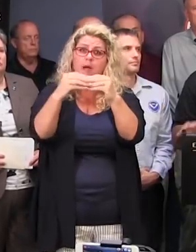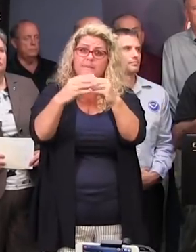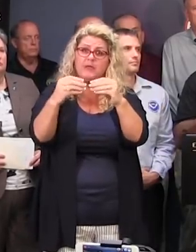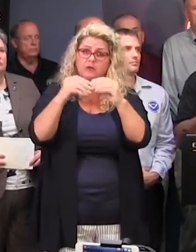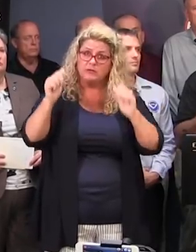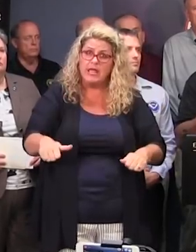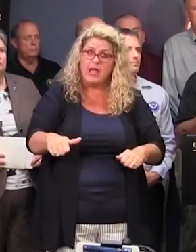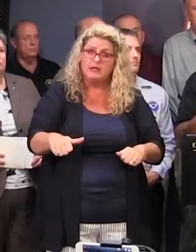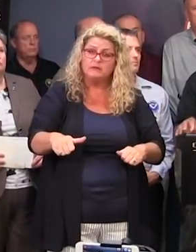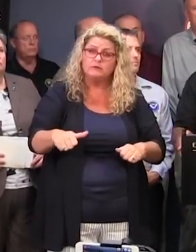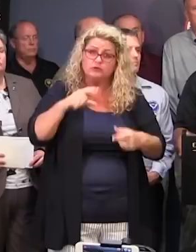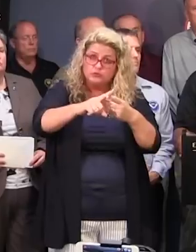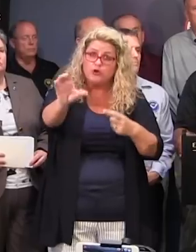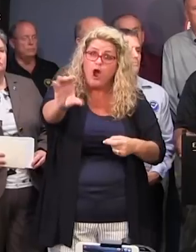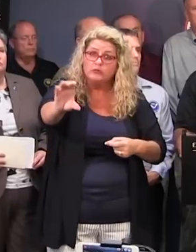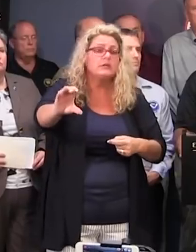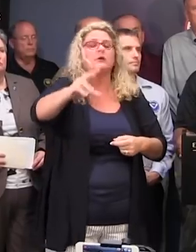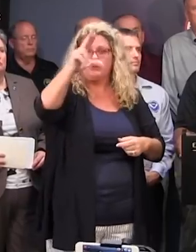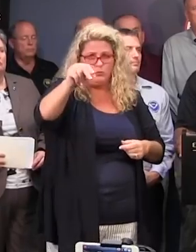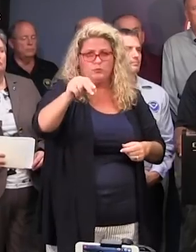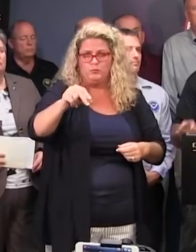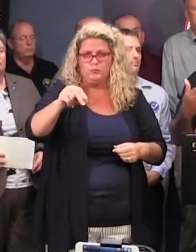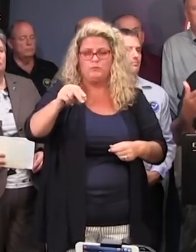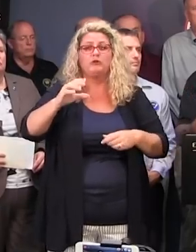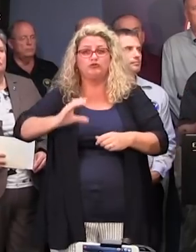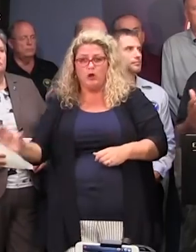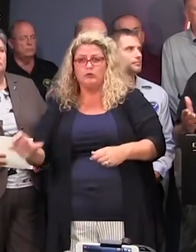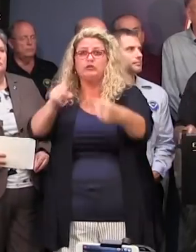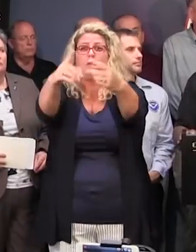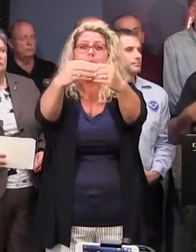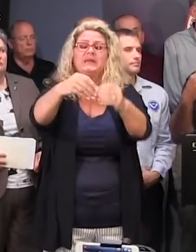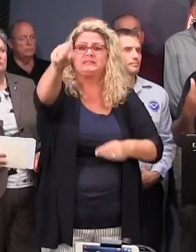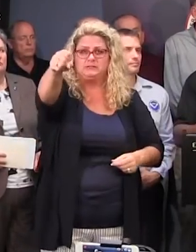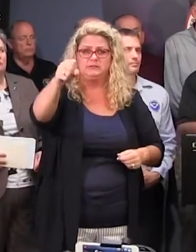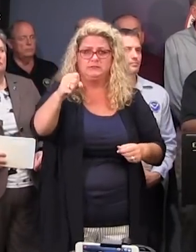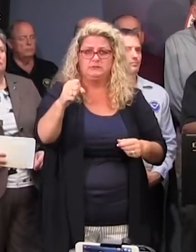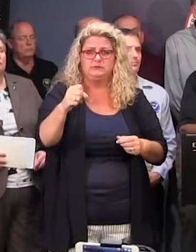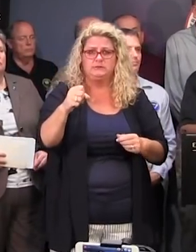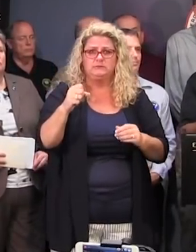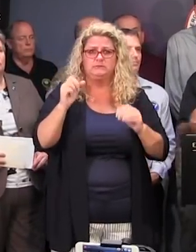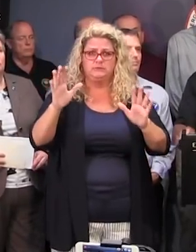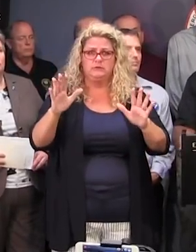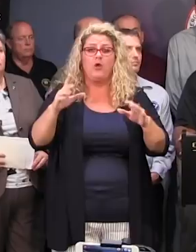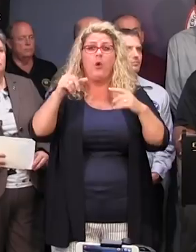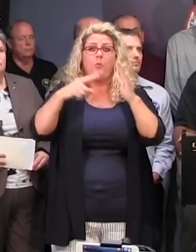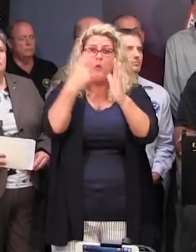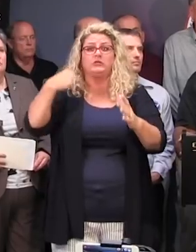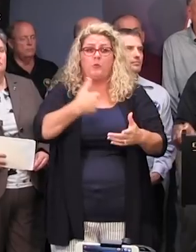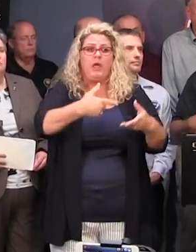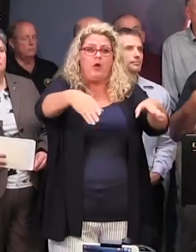From? Columbia to Charleston. That is correct, yes. And just one other thing. As we close the ramps,